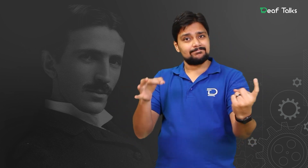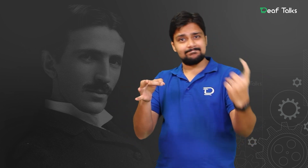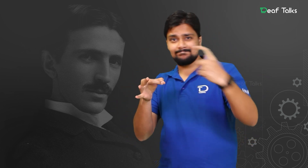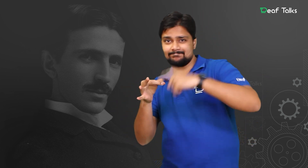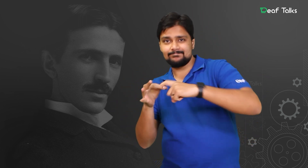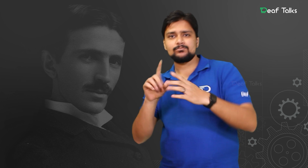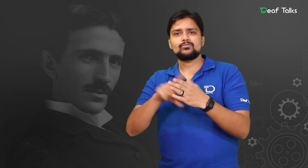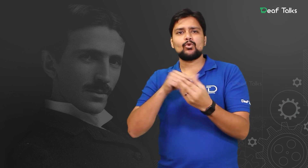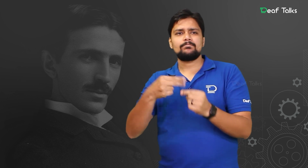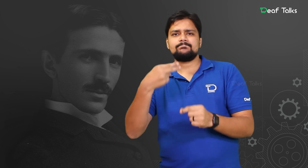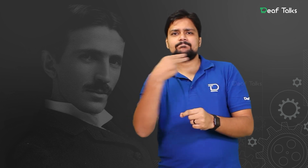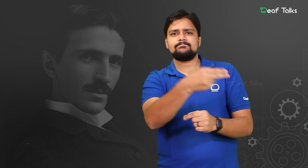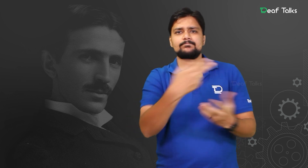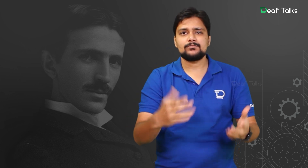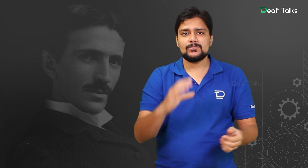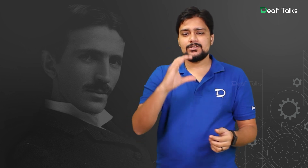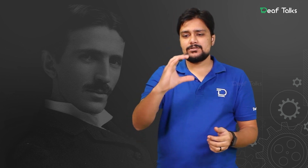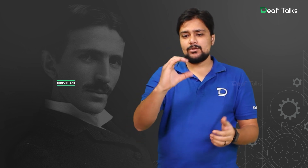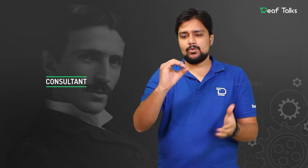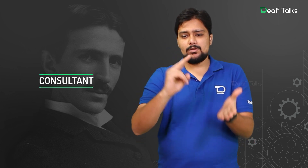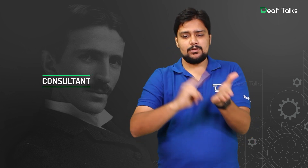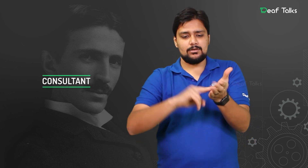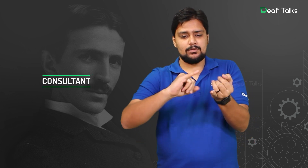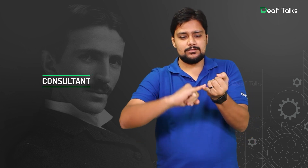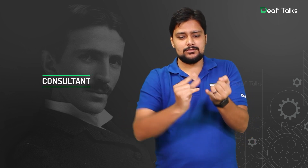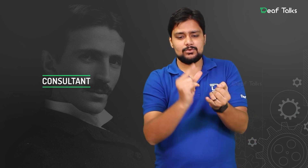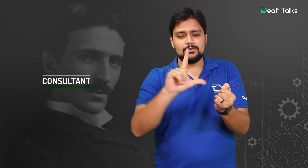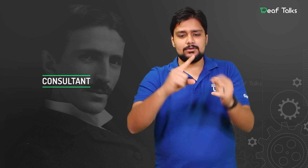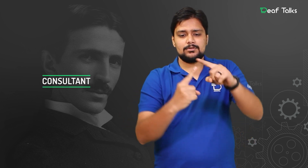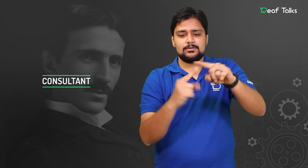to over $50,000 a month today